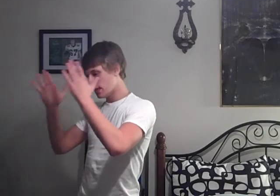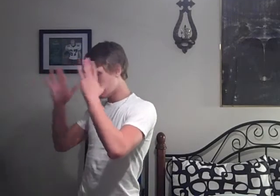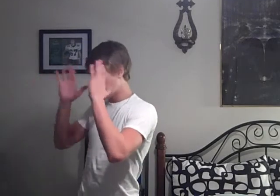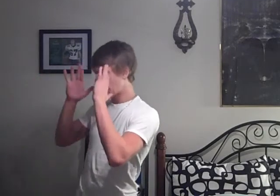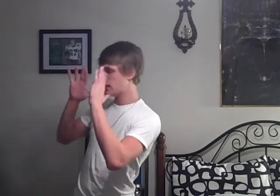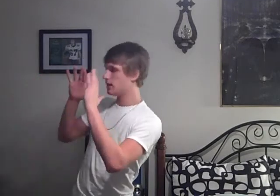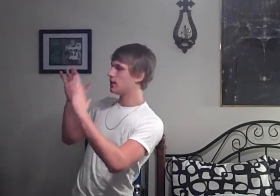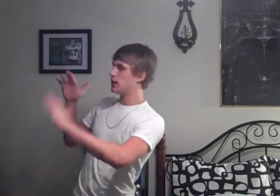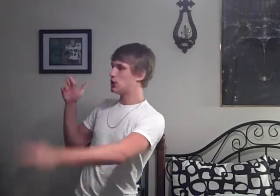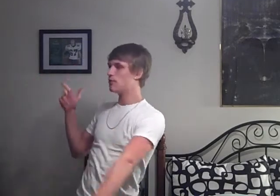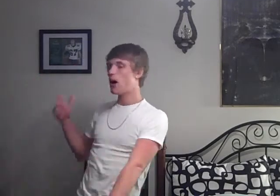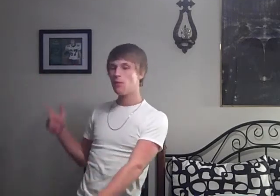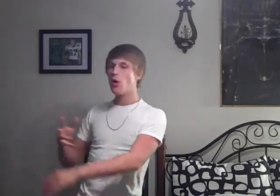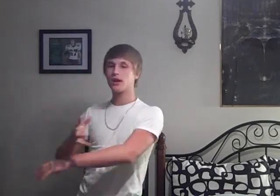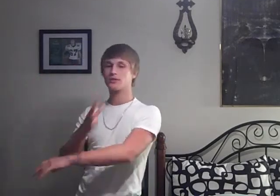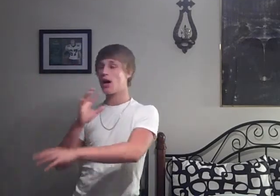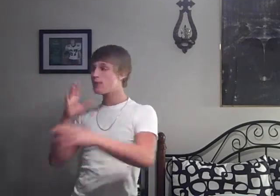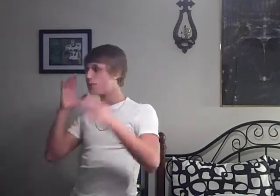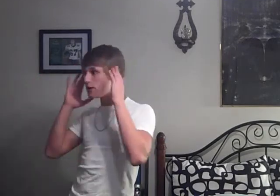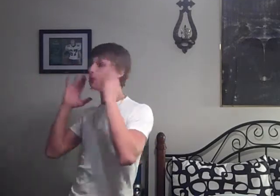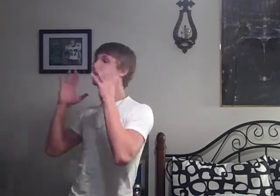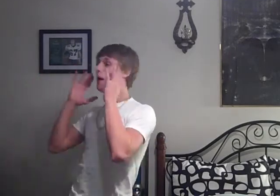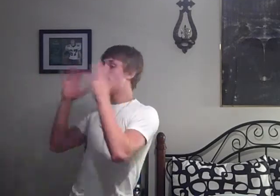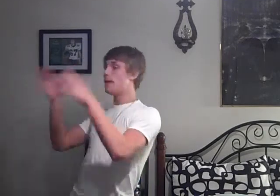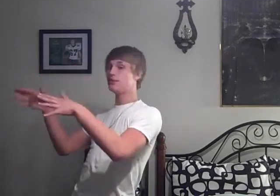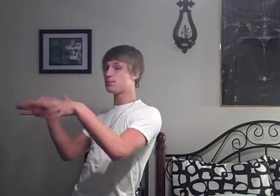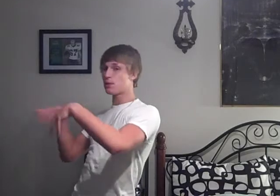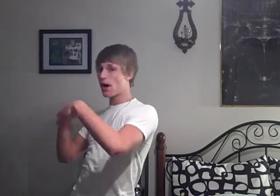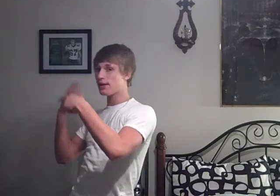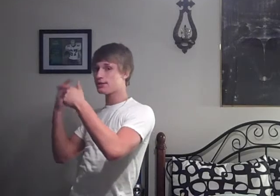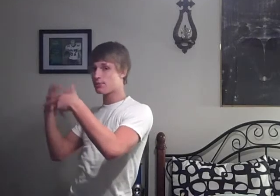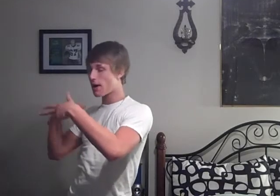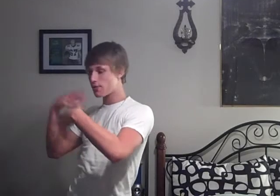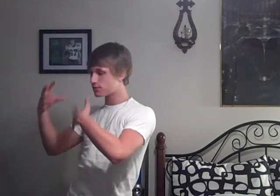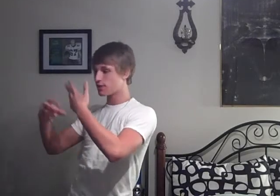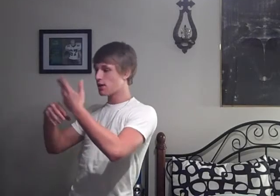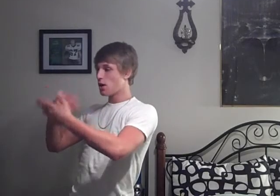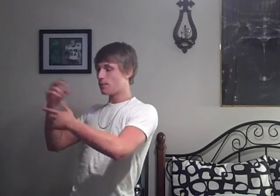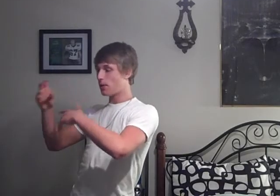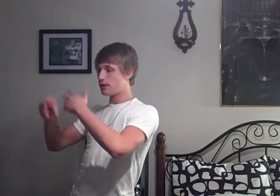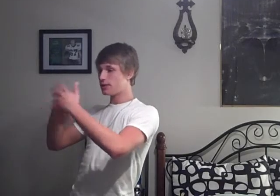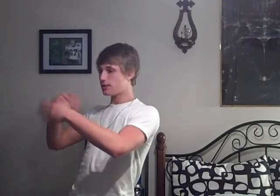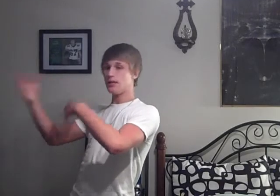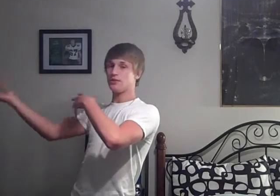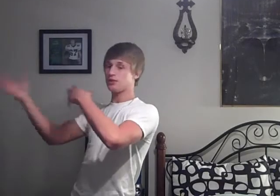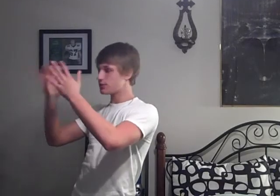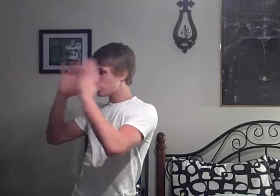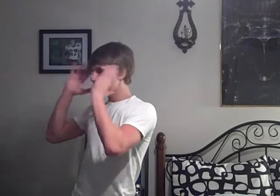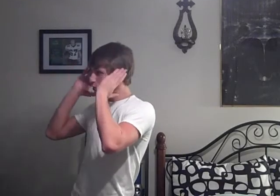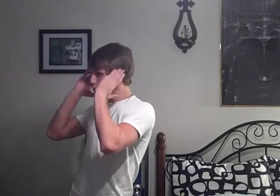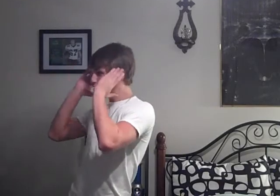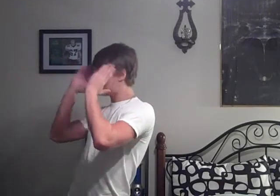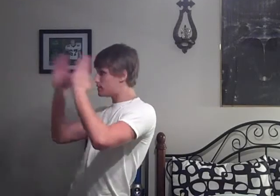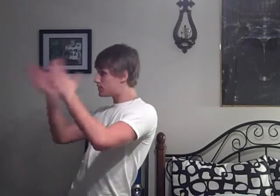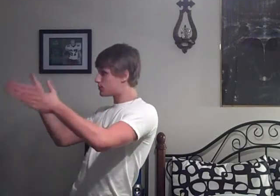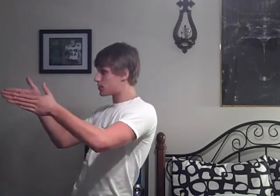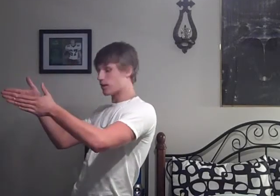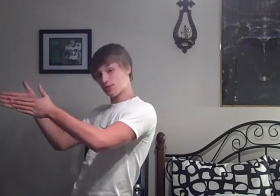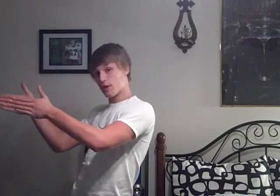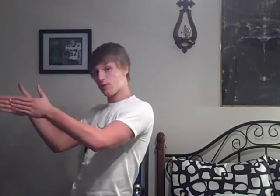And your mom walks off while you're mesmerized by this pointless shit You're just mesmerized by